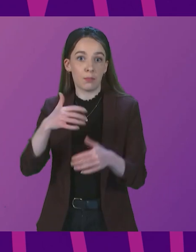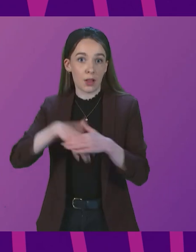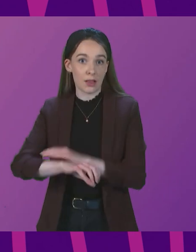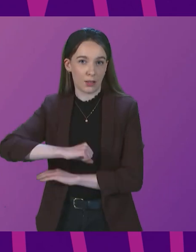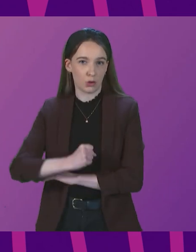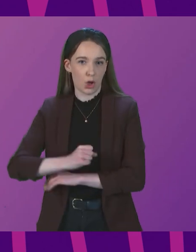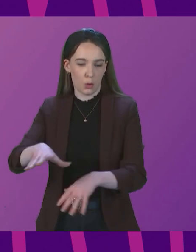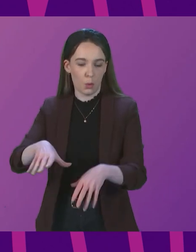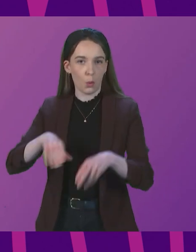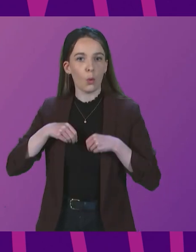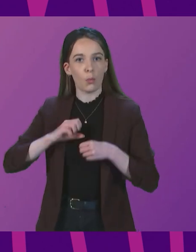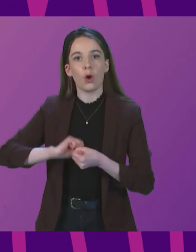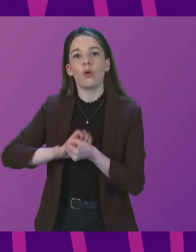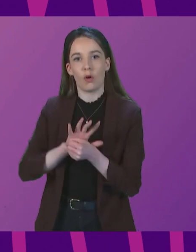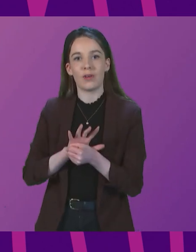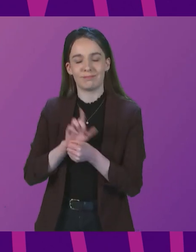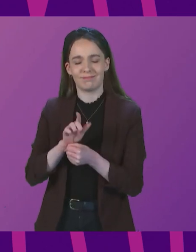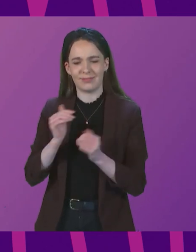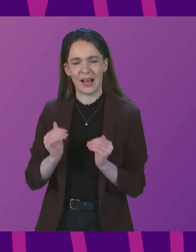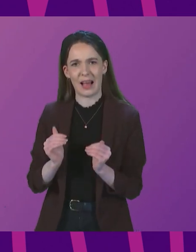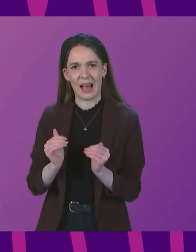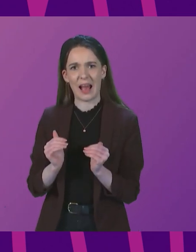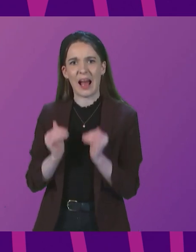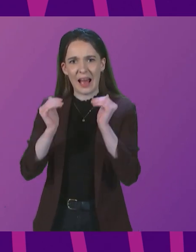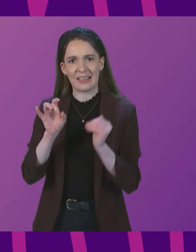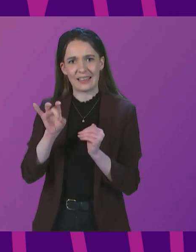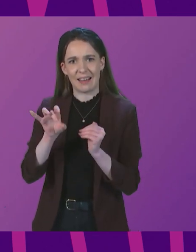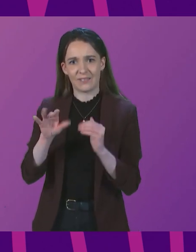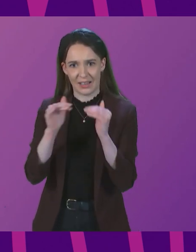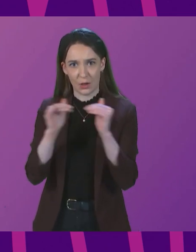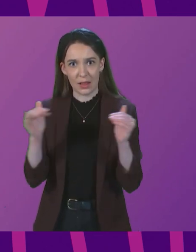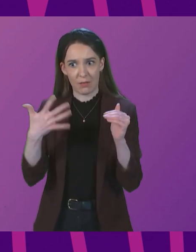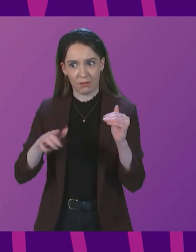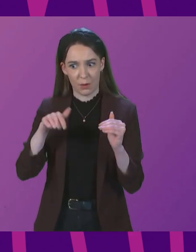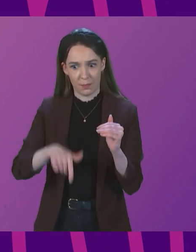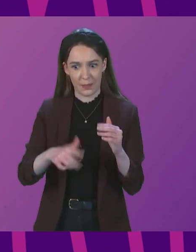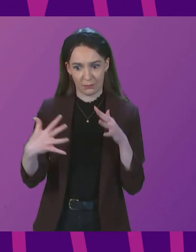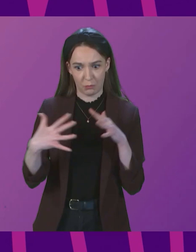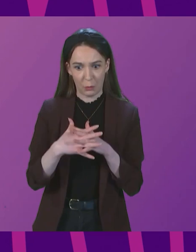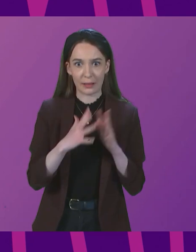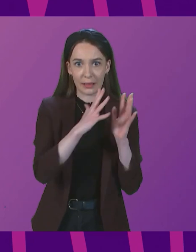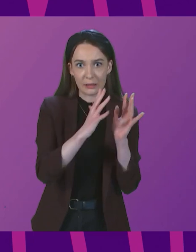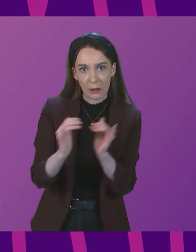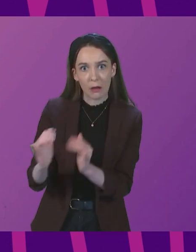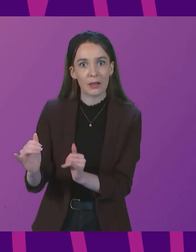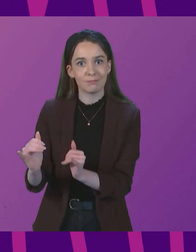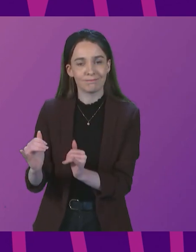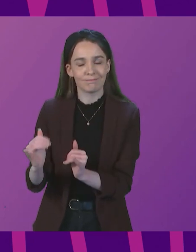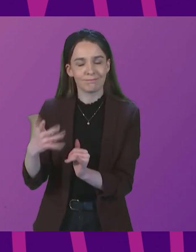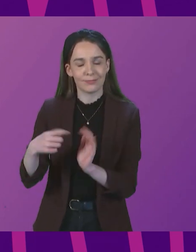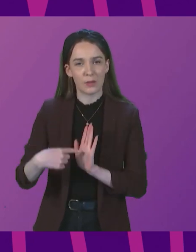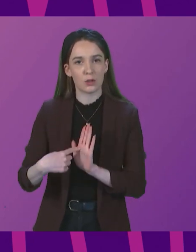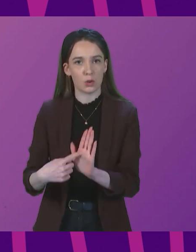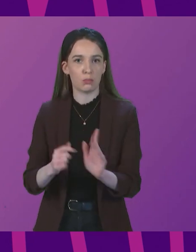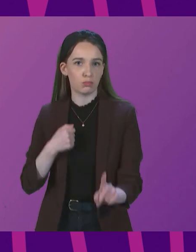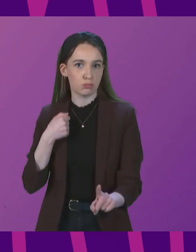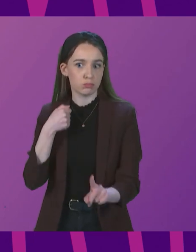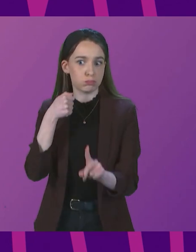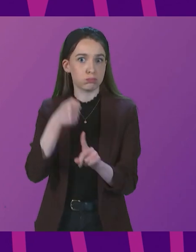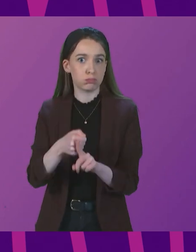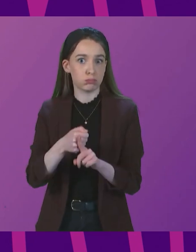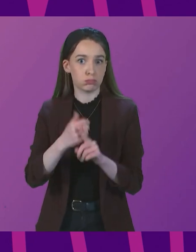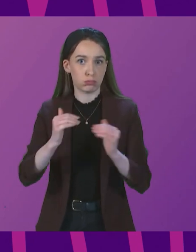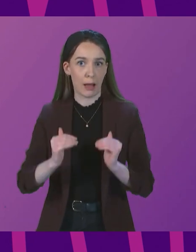Covid. That is the highest level of infection so far recorded by this weekly survey and it does reflect the impact of the highly